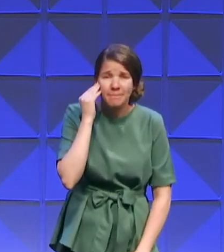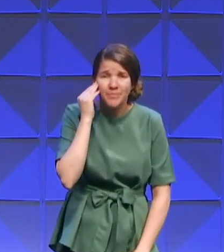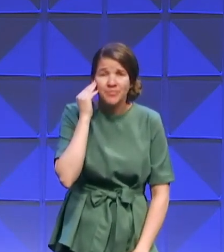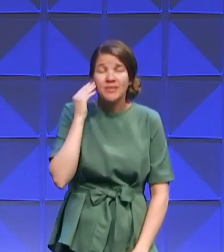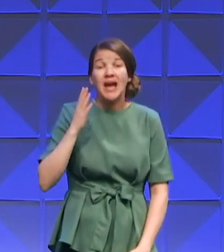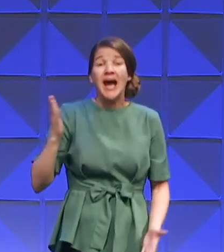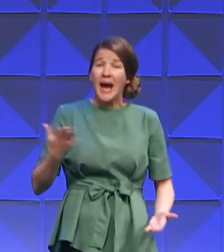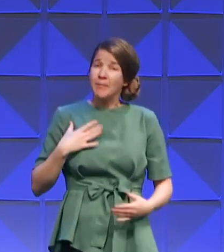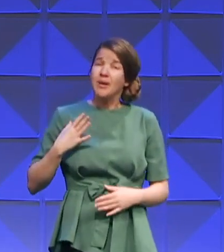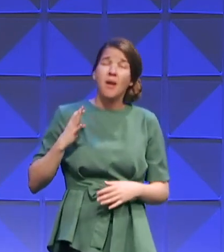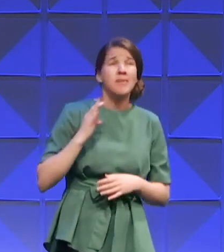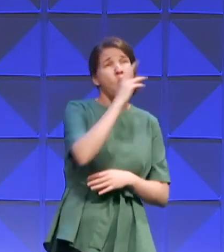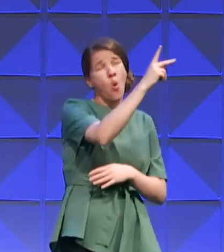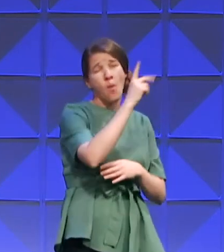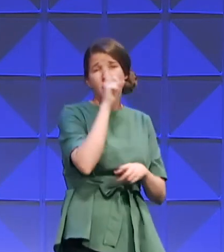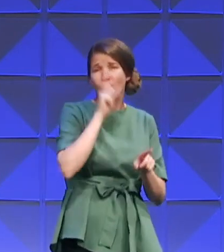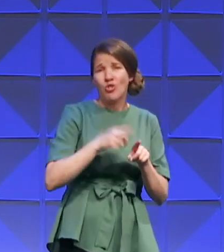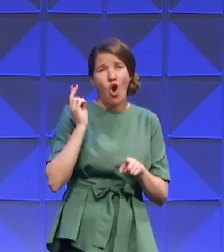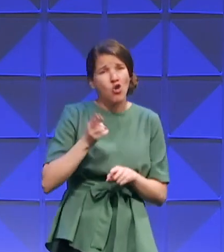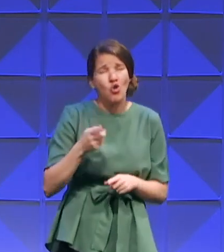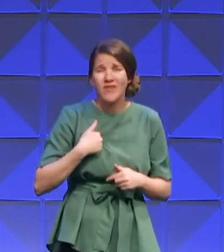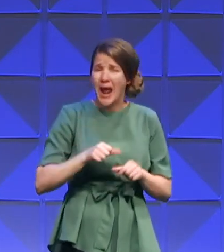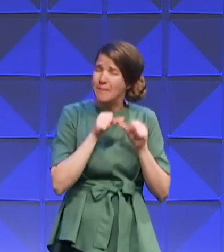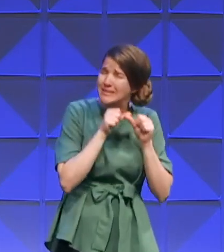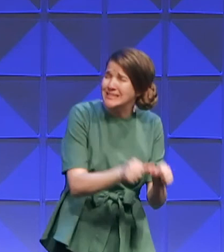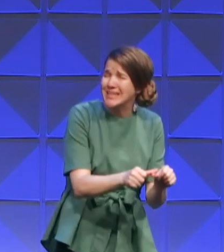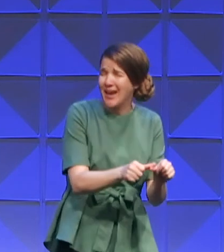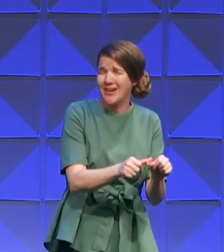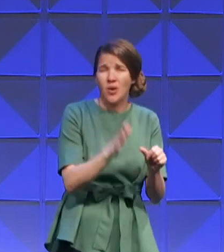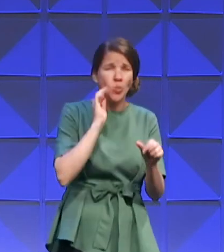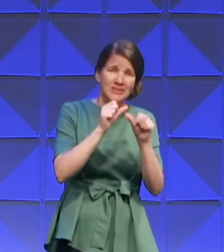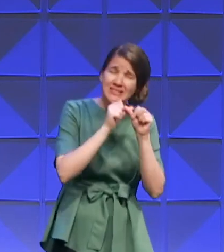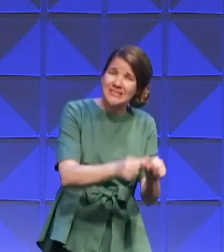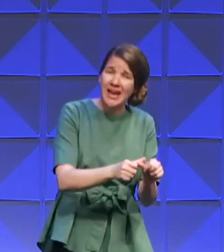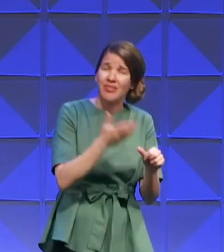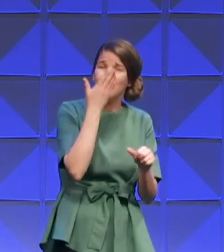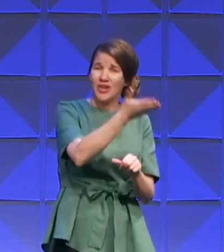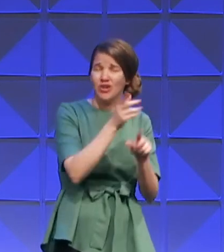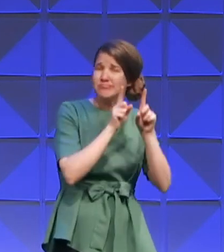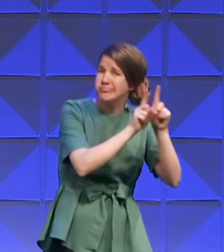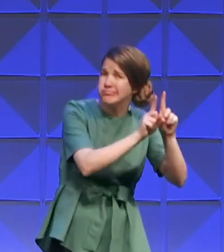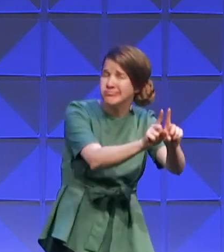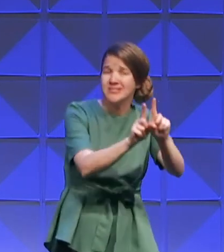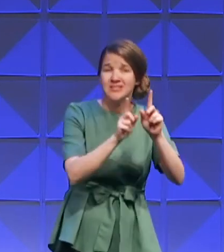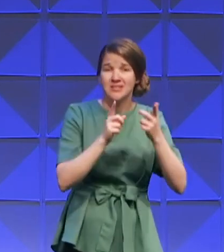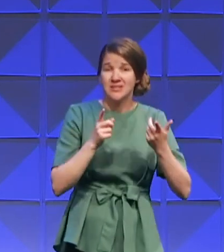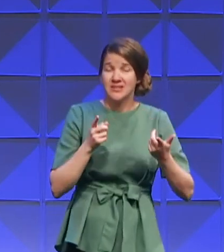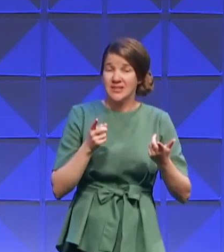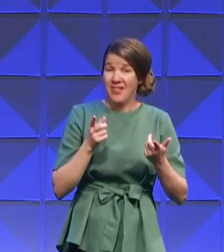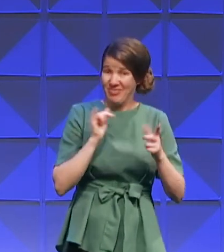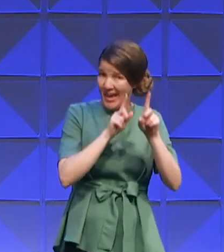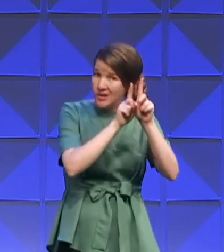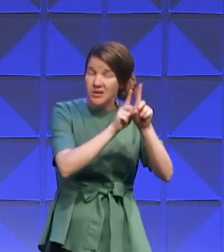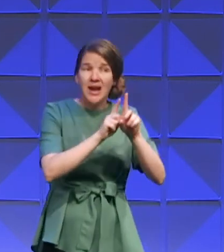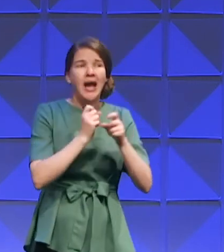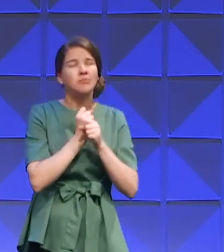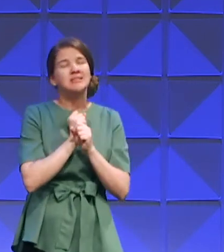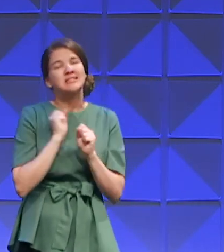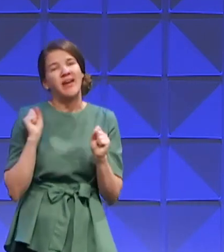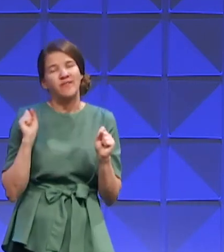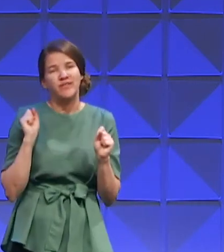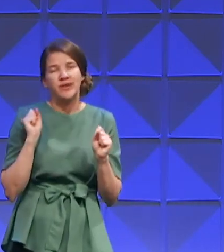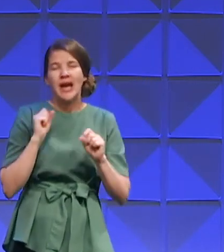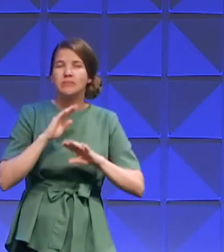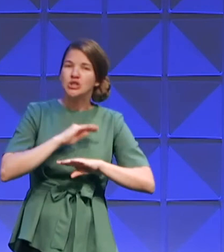I'm coming home, Brother Hargrove, and I'm going to stay. I'm staying home. Amen. Because it's there that I'm safe. It's there that I'm